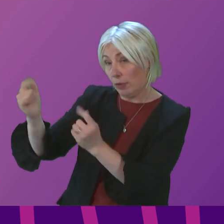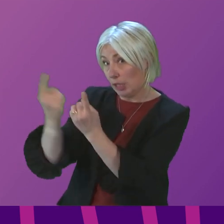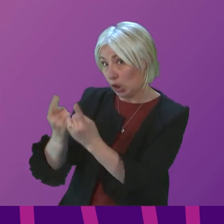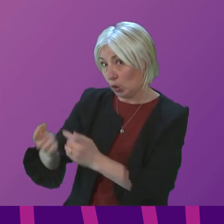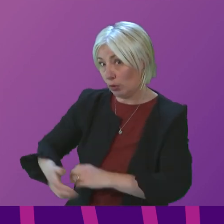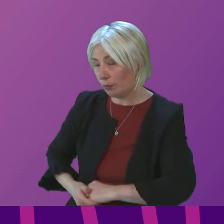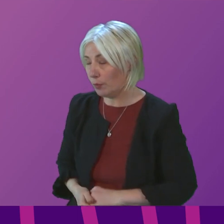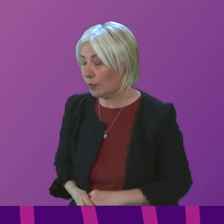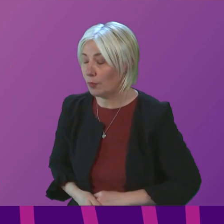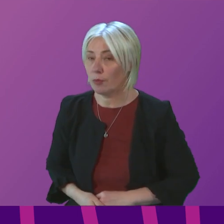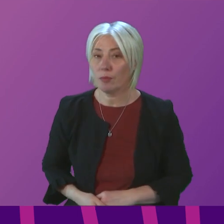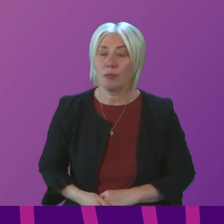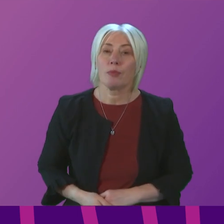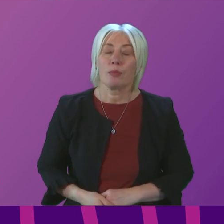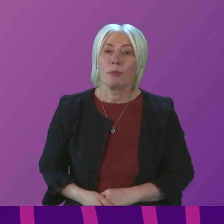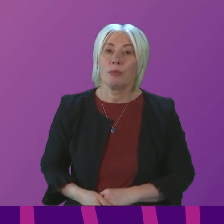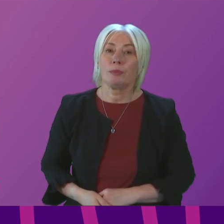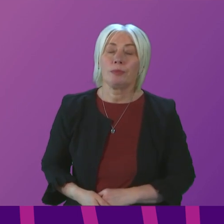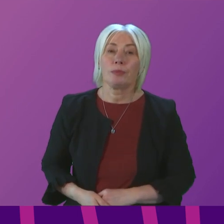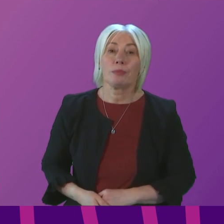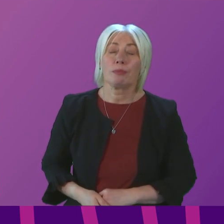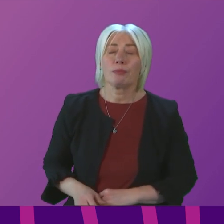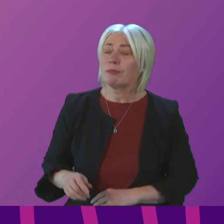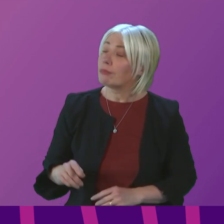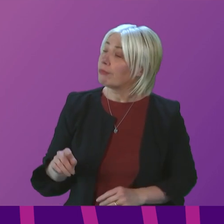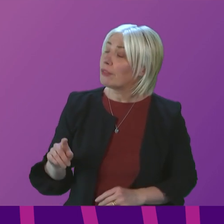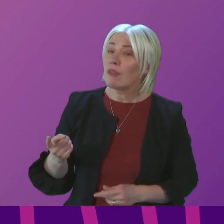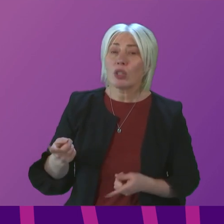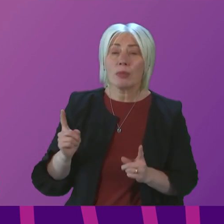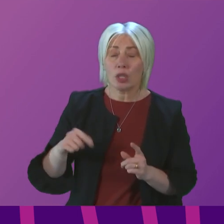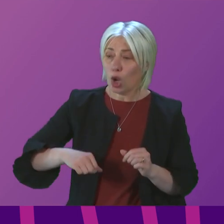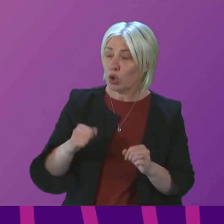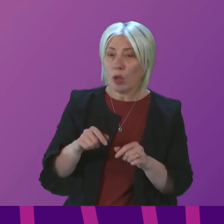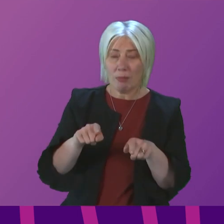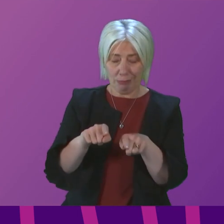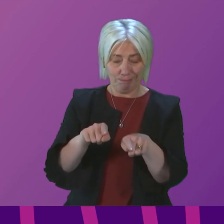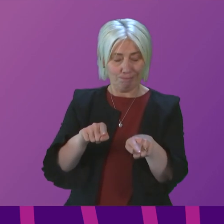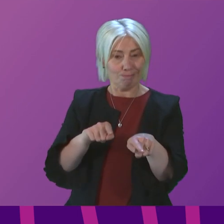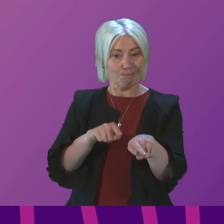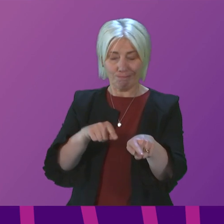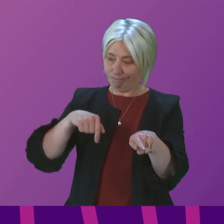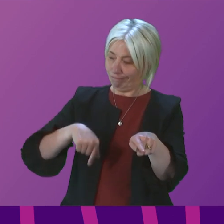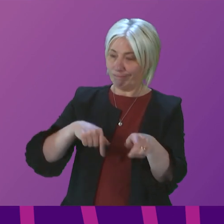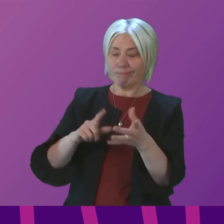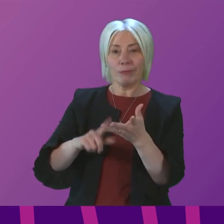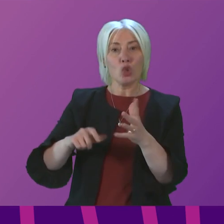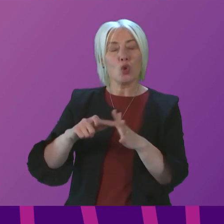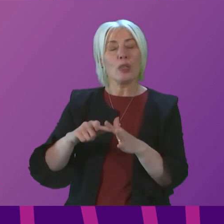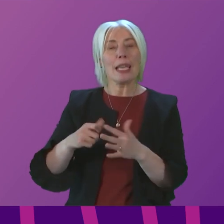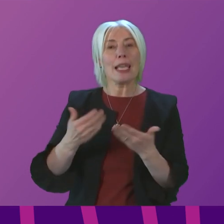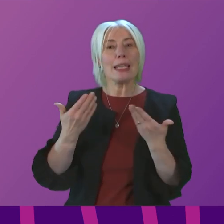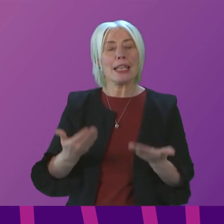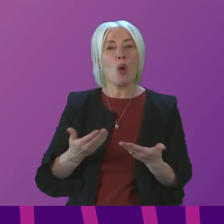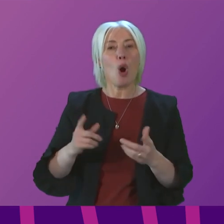And Sue Webber. Thank you, Presiding Officer. First Minister, Scotland has been trailing behind other parts of the UK for some time now